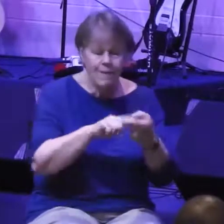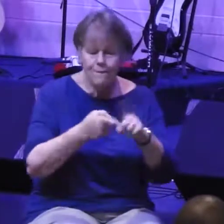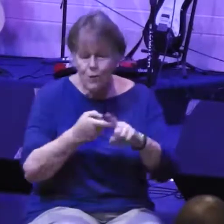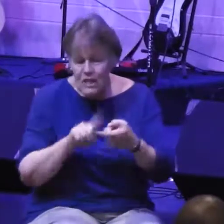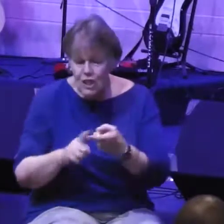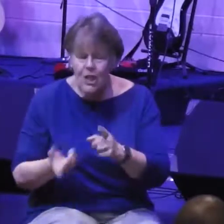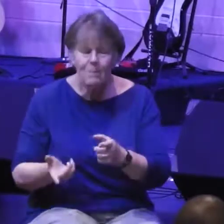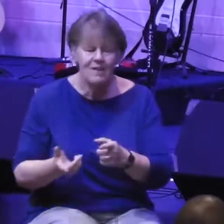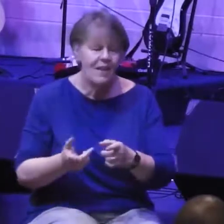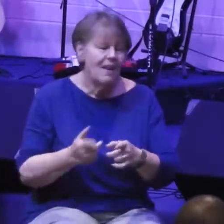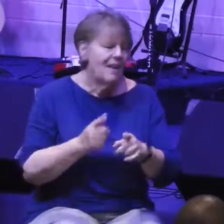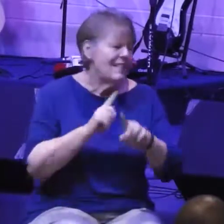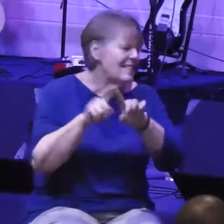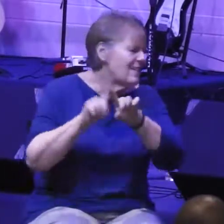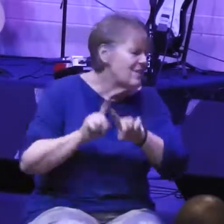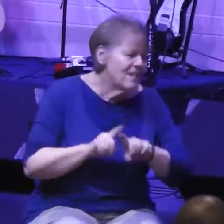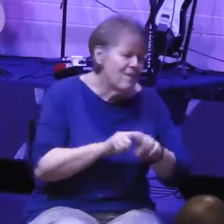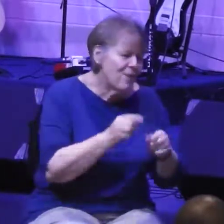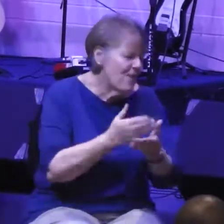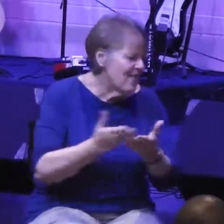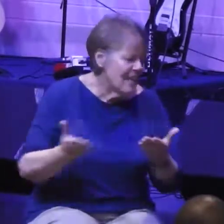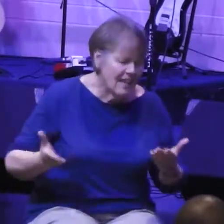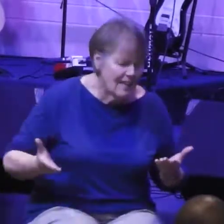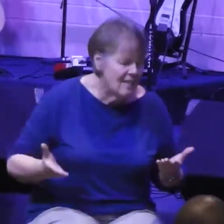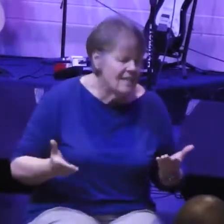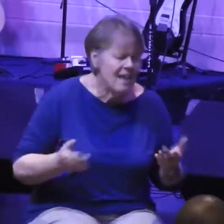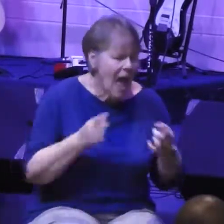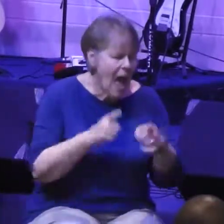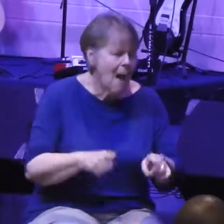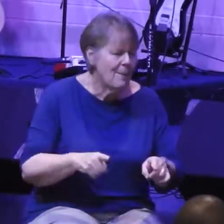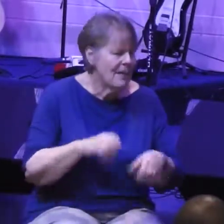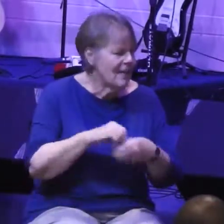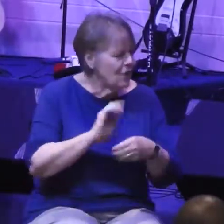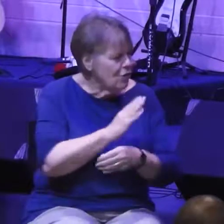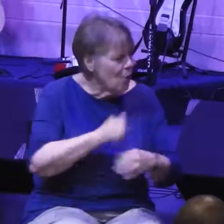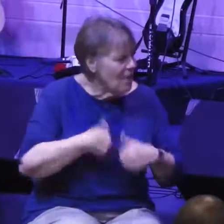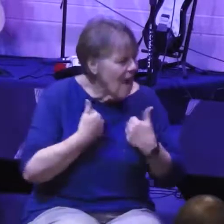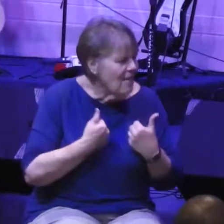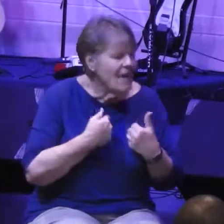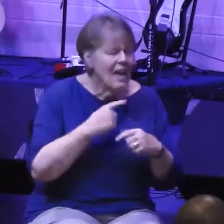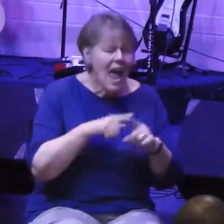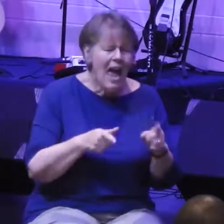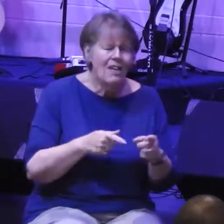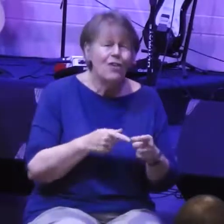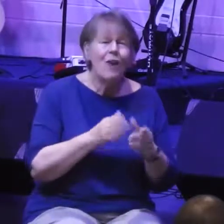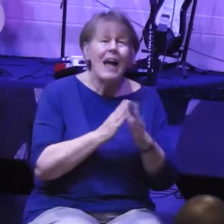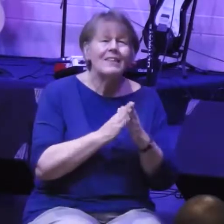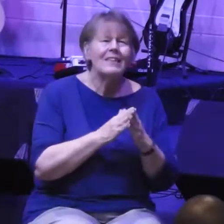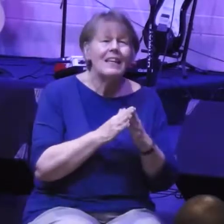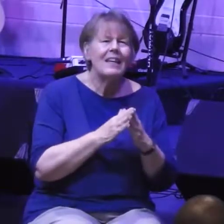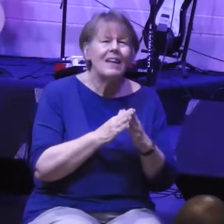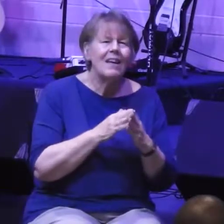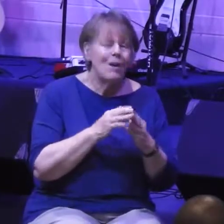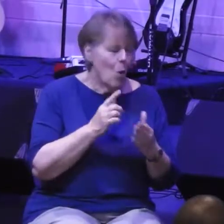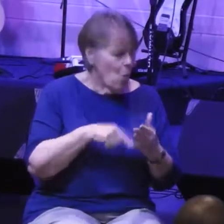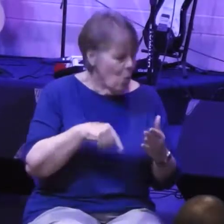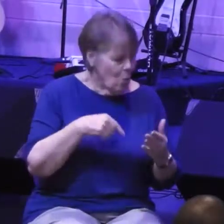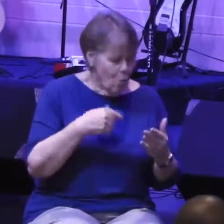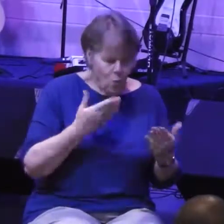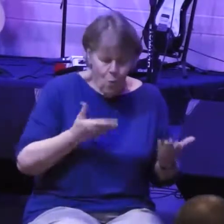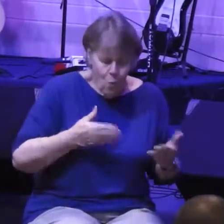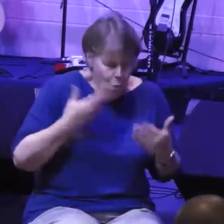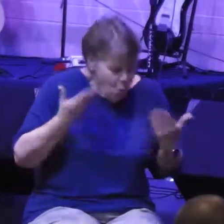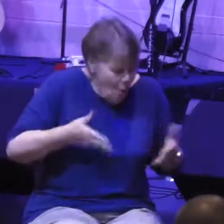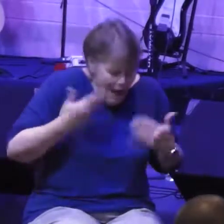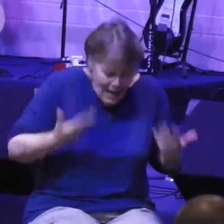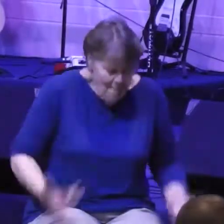looking at not just those sort of details but you're saying, what am I really here for? What am I really trying to do? And hopefully, you're looking